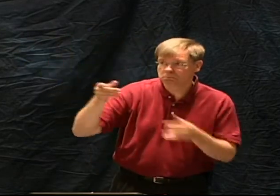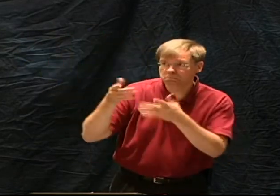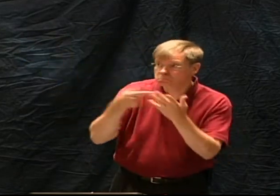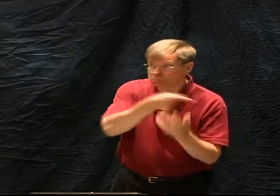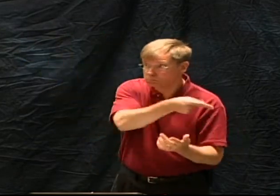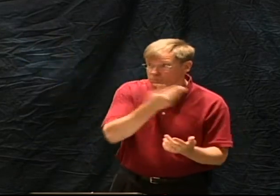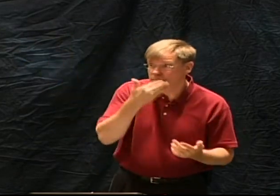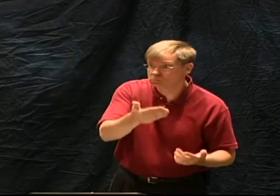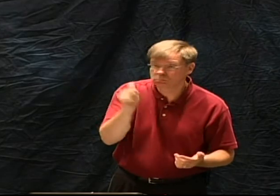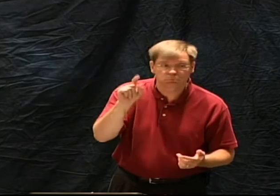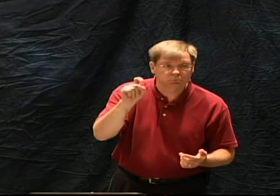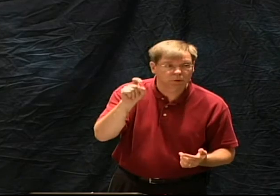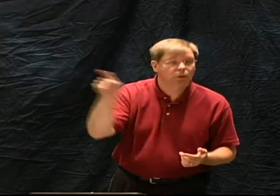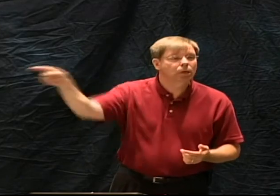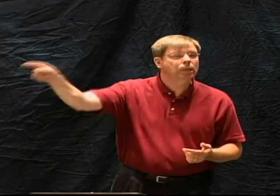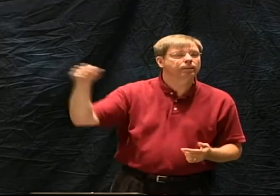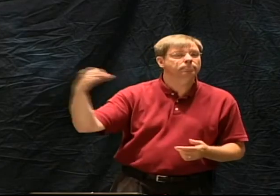And so they checked with the company.